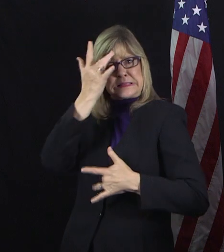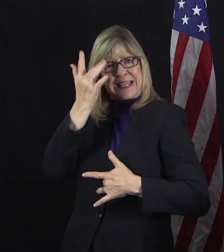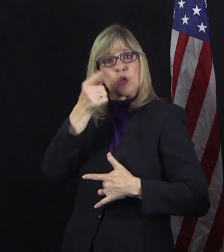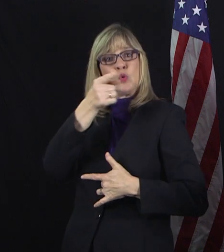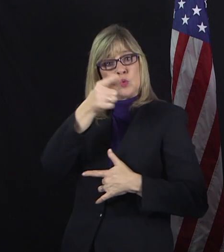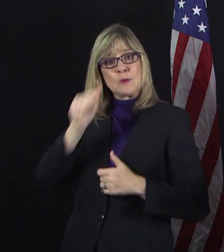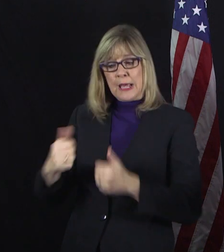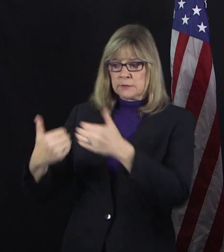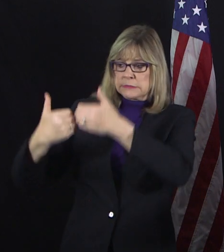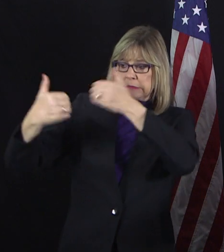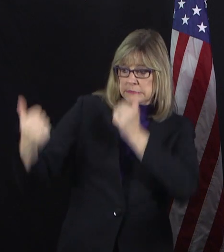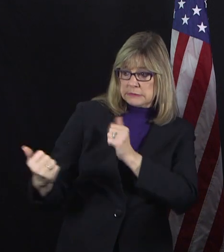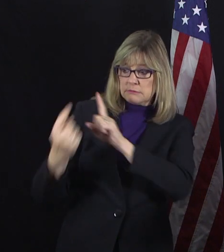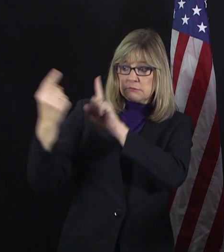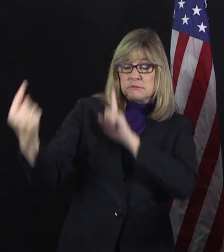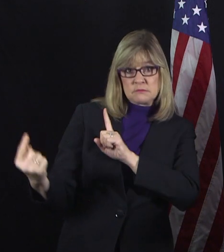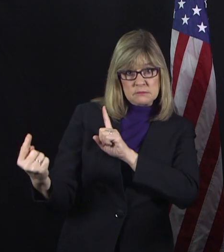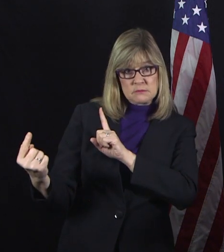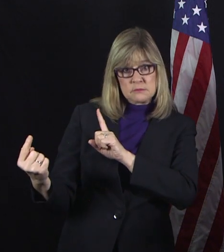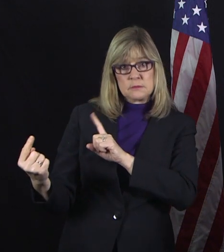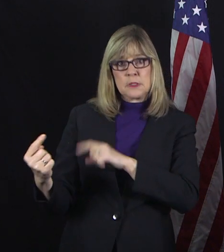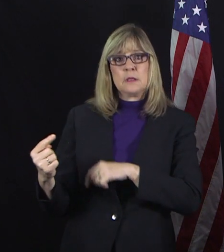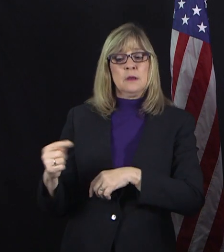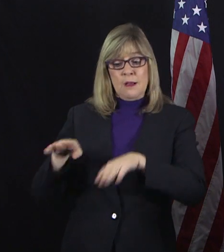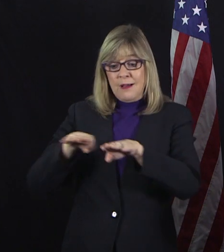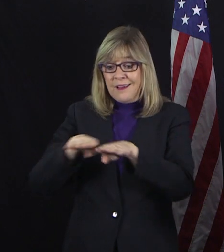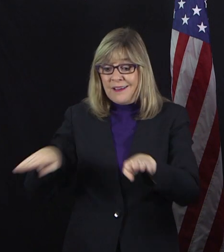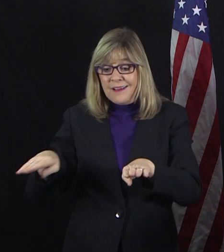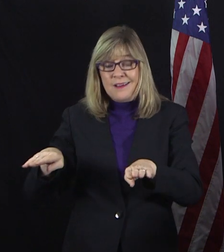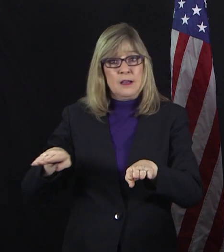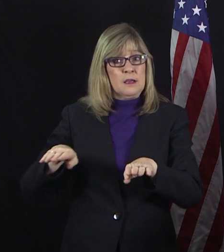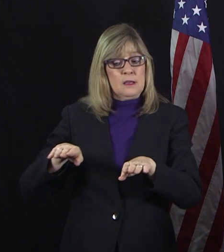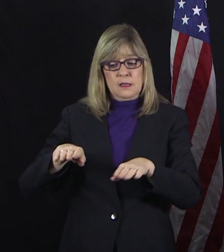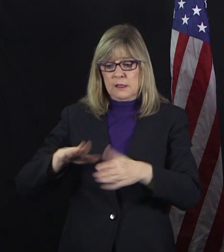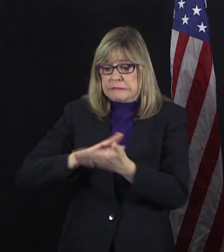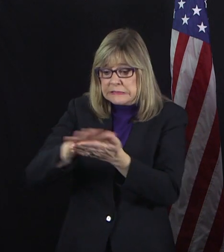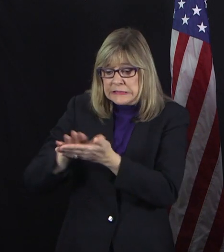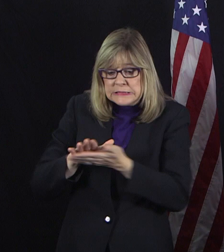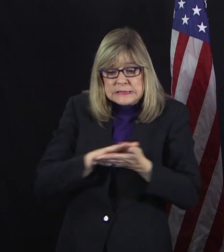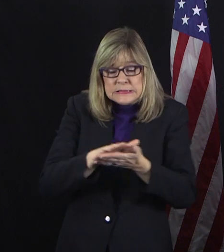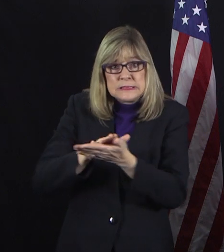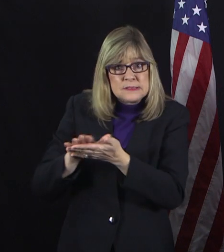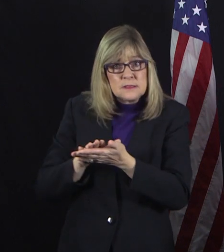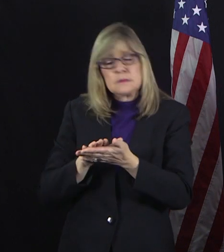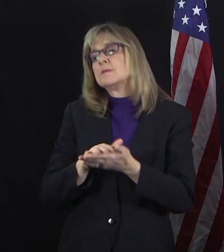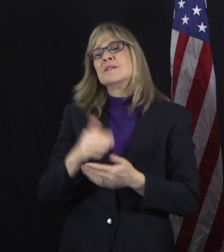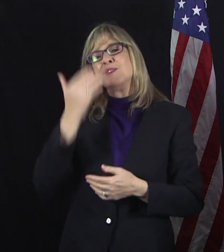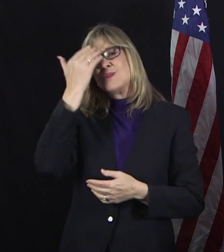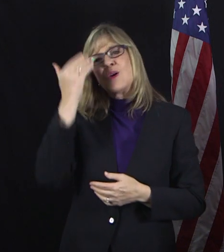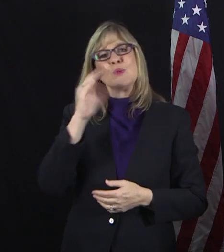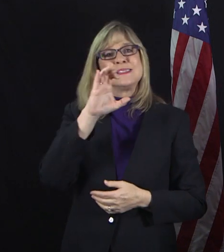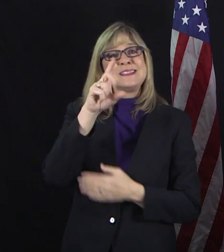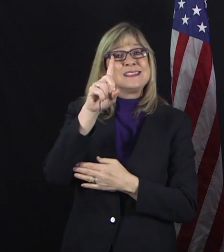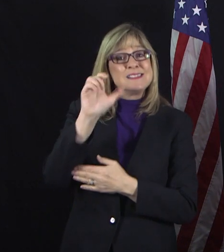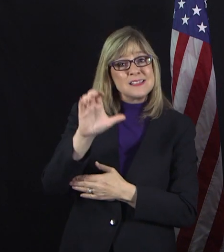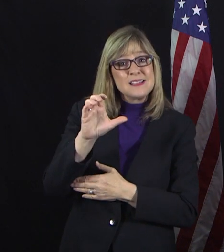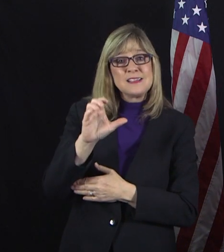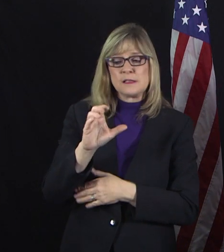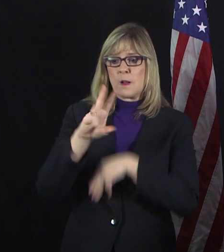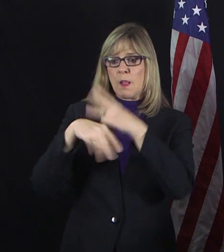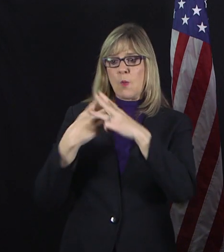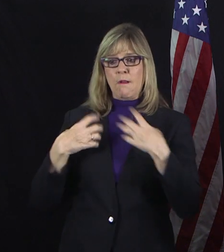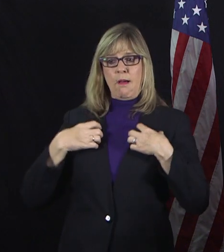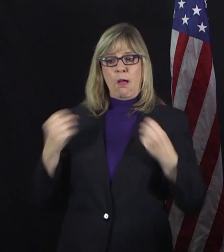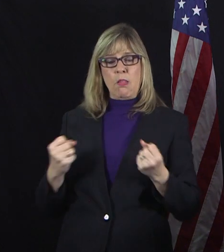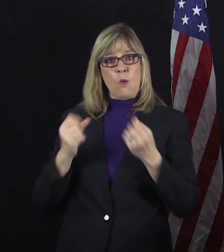make sure that you're sanitizing countertops, you know, do the very things that the CDC and the World Health Organization